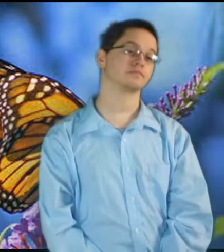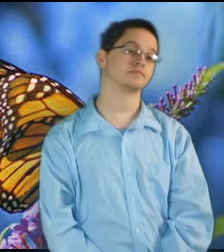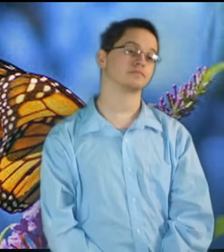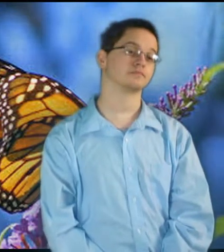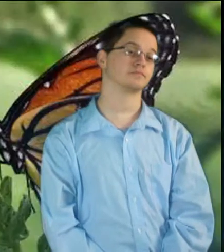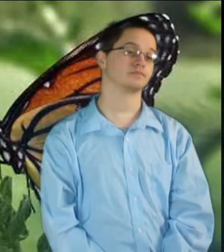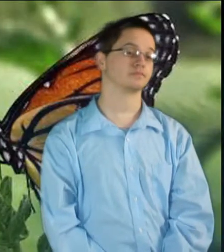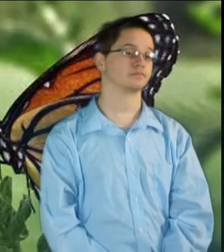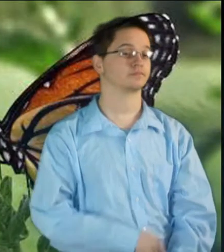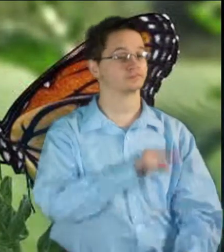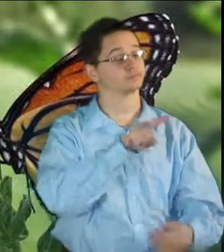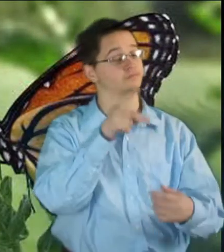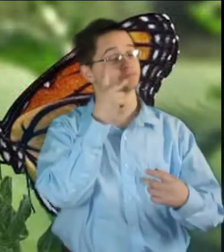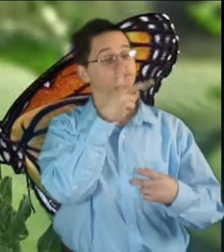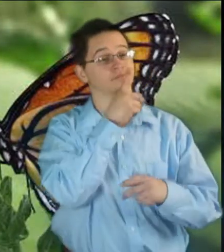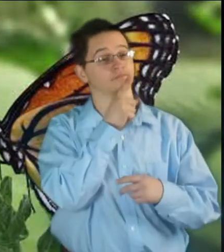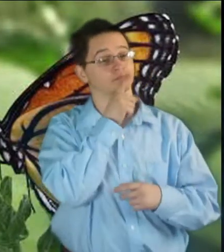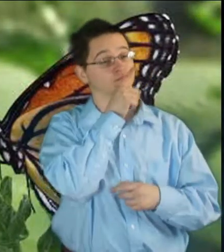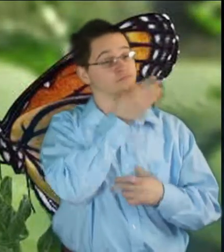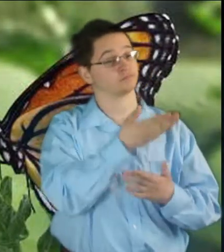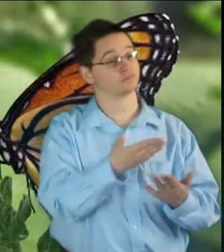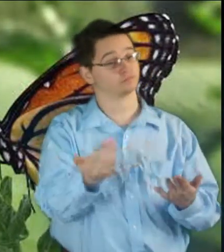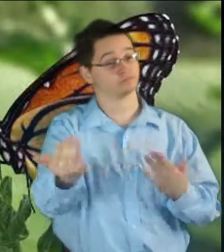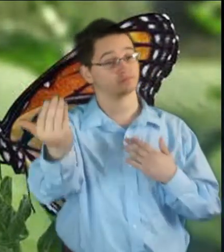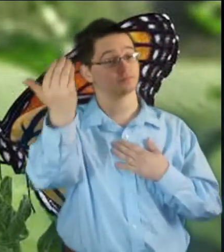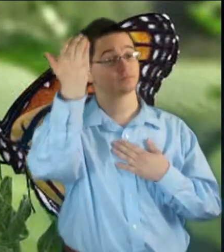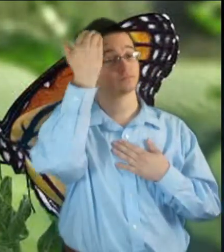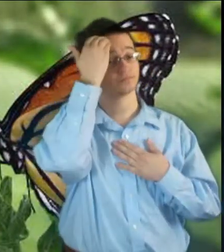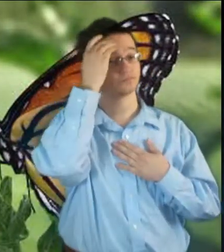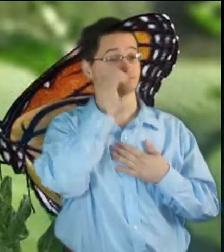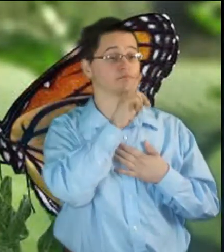There's two things I know for sure